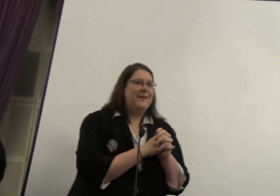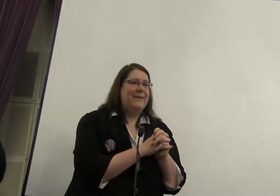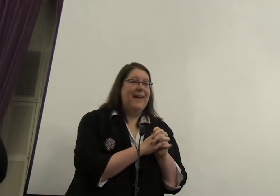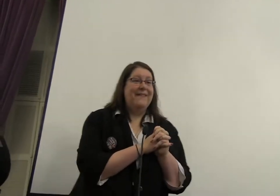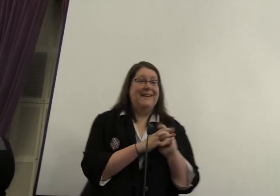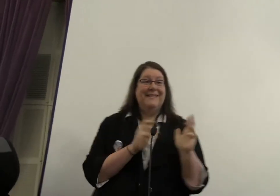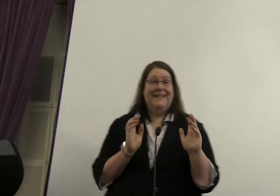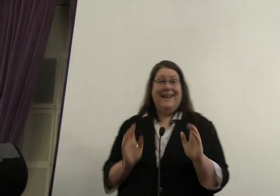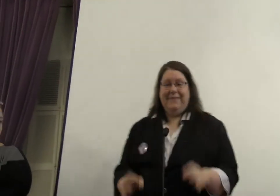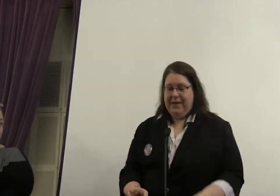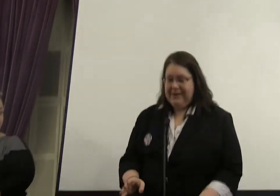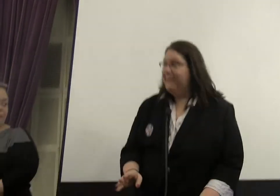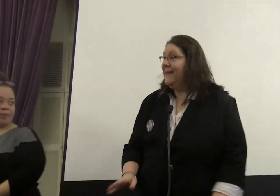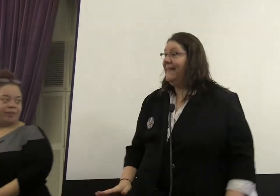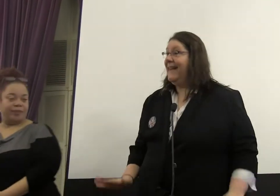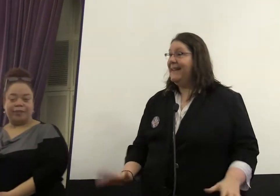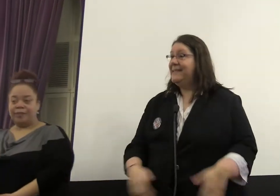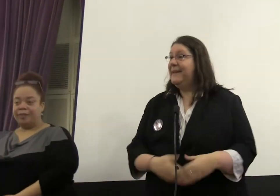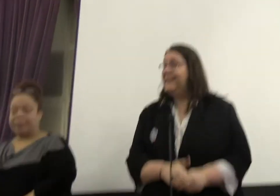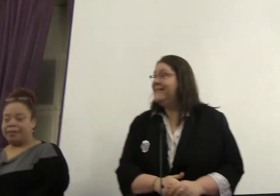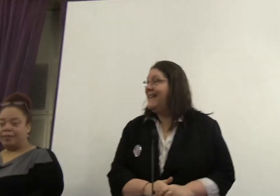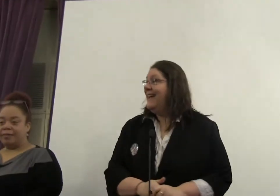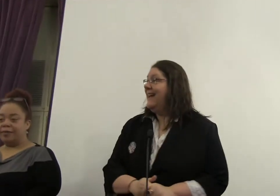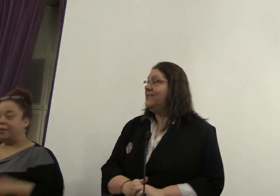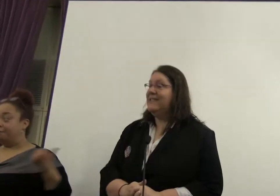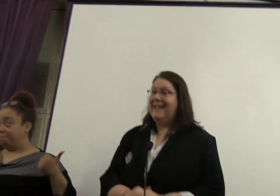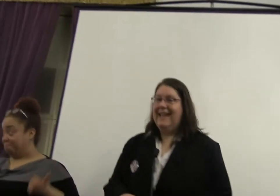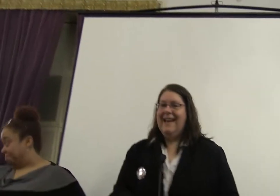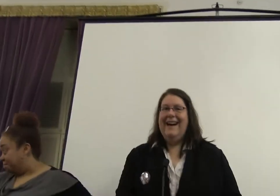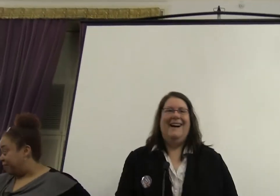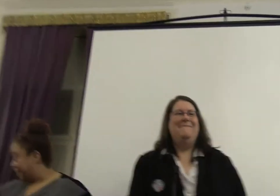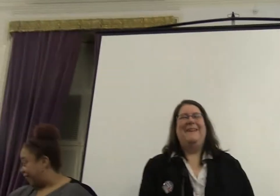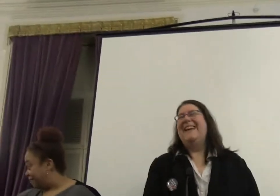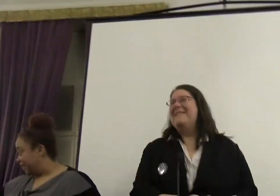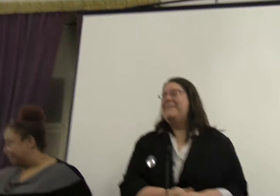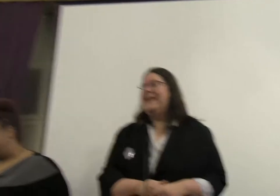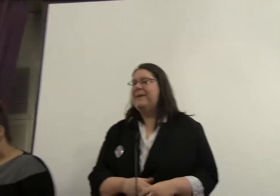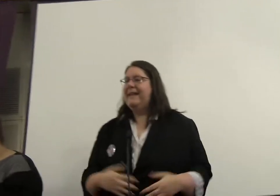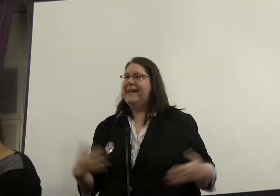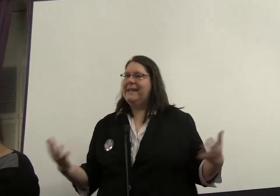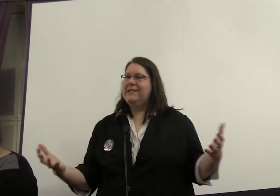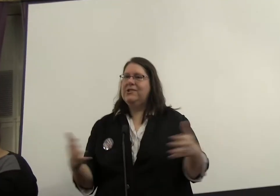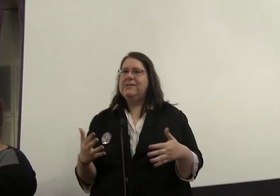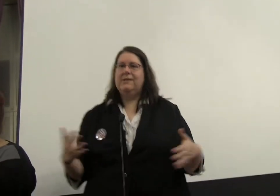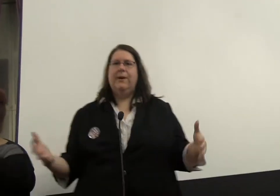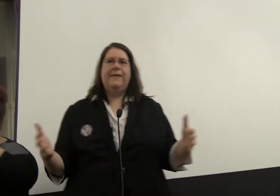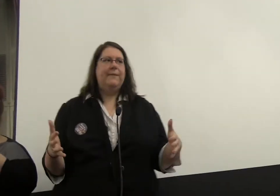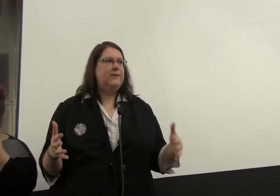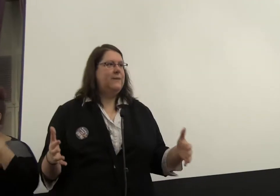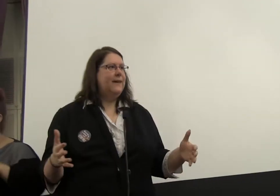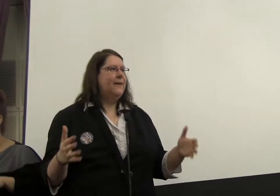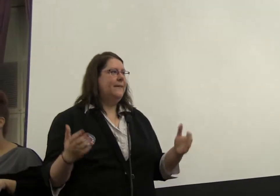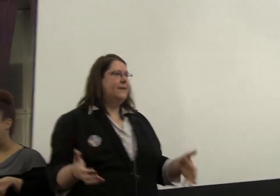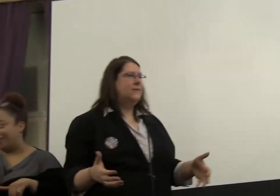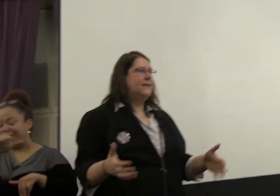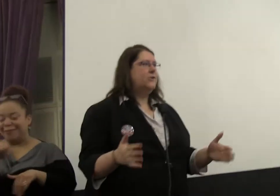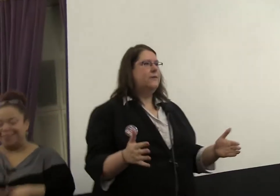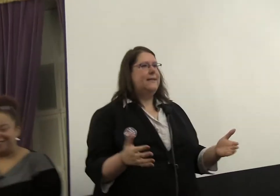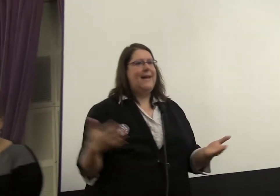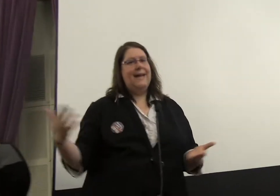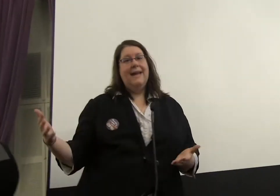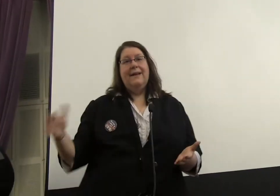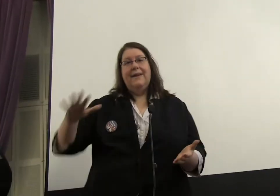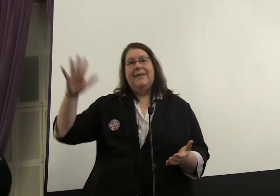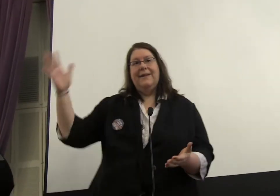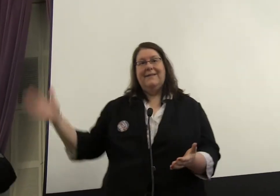I'd like to. Kevin doesn't have the honor of being the last speaker today actually. But I. But I would like. In addition to the work that we do here in the legislature